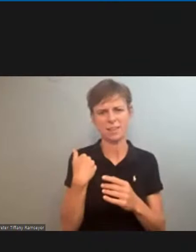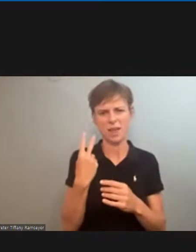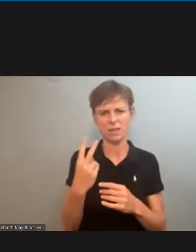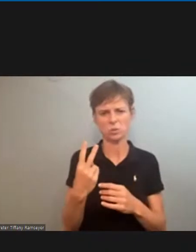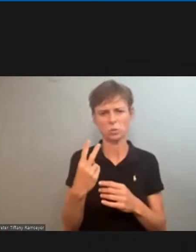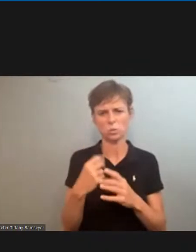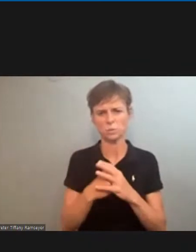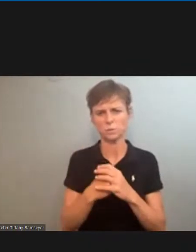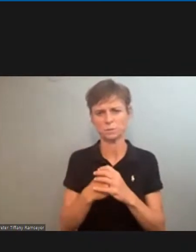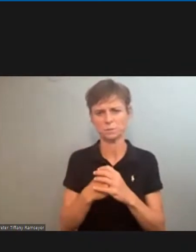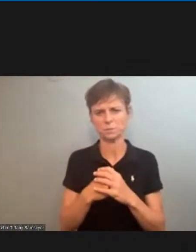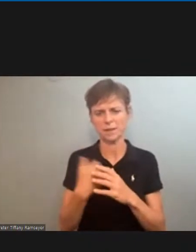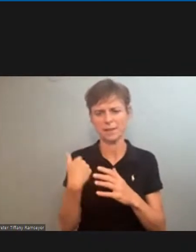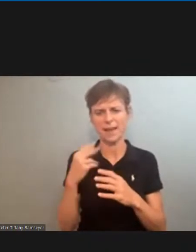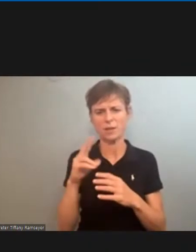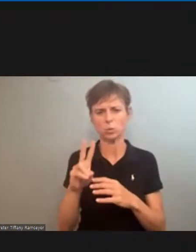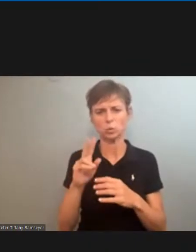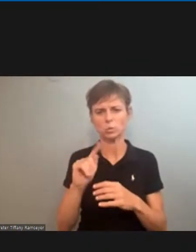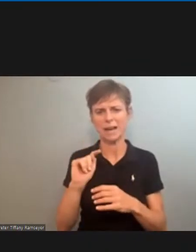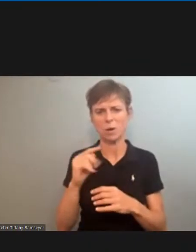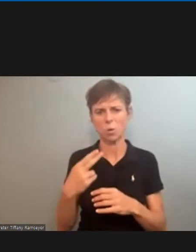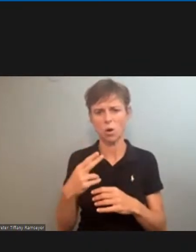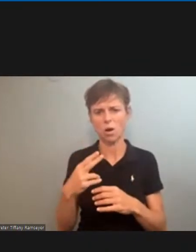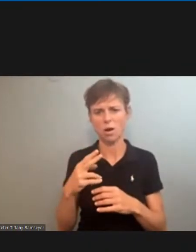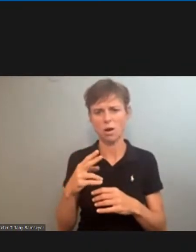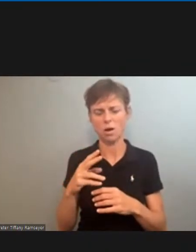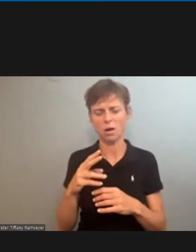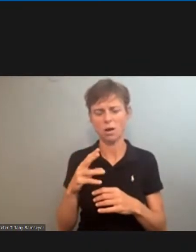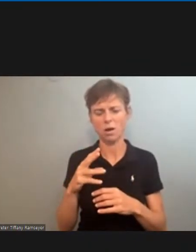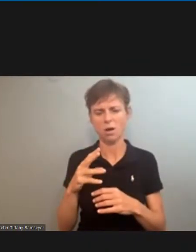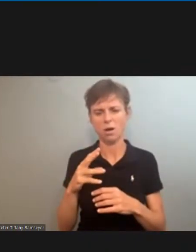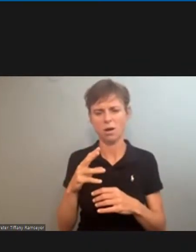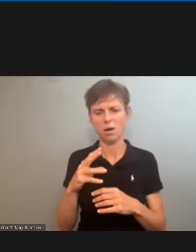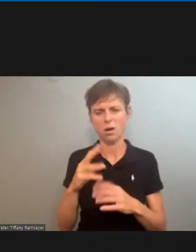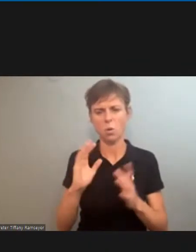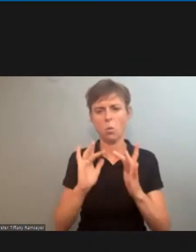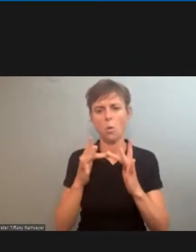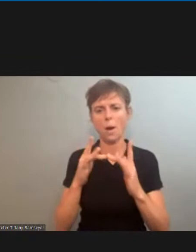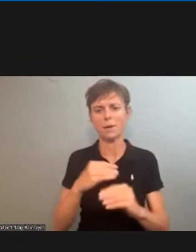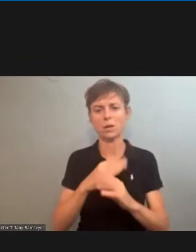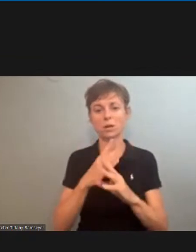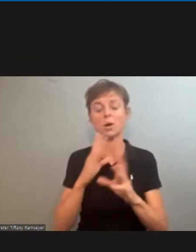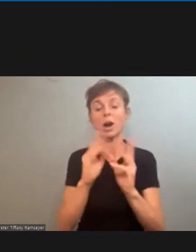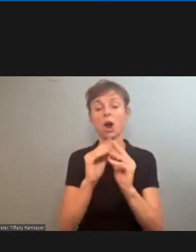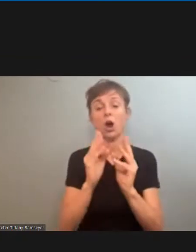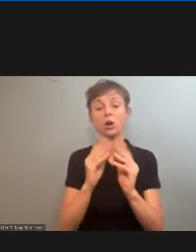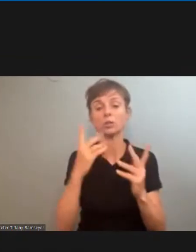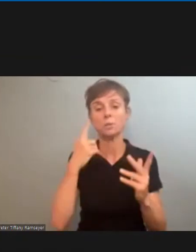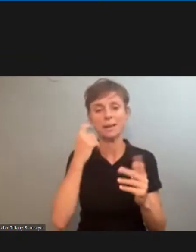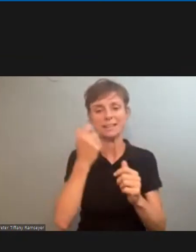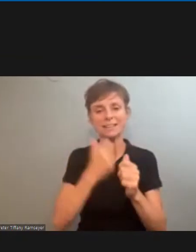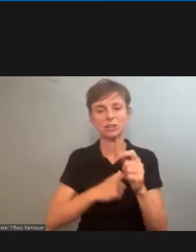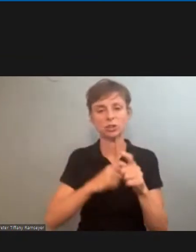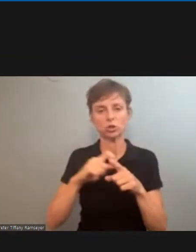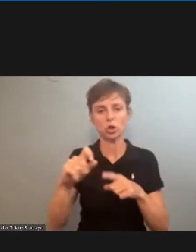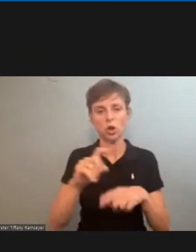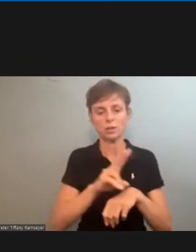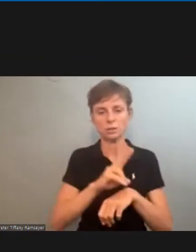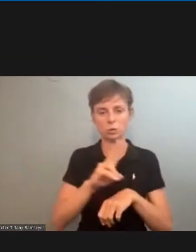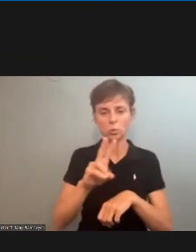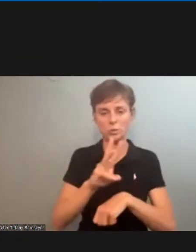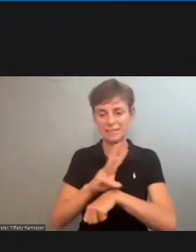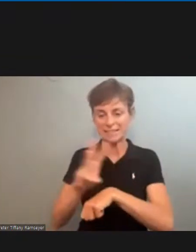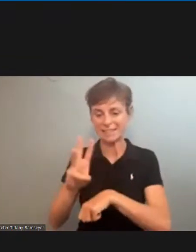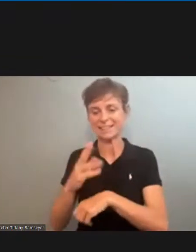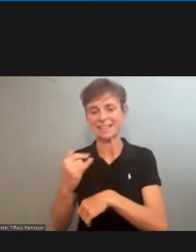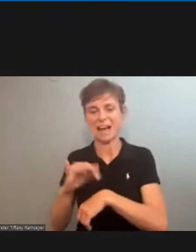uh town hall webinars the reason being is because one from each one of the calls two o'clock six o'clock and